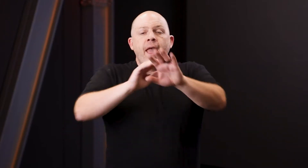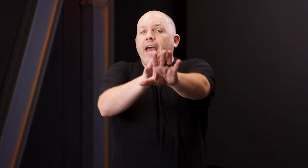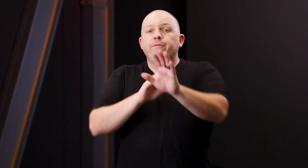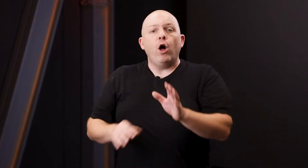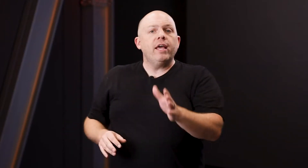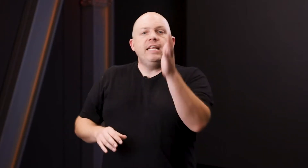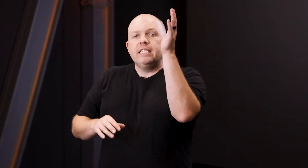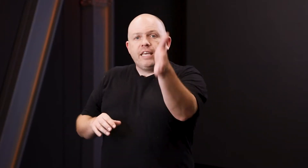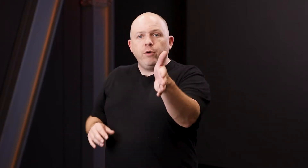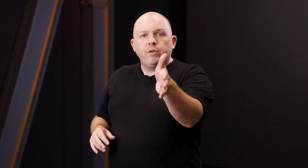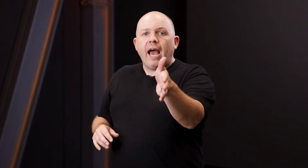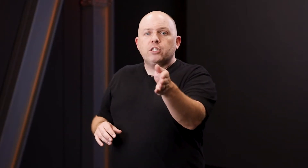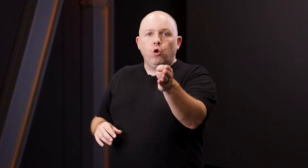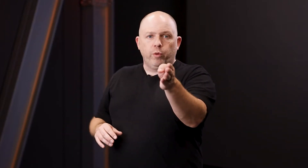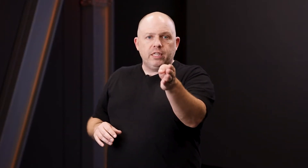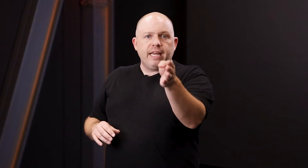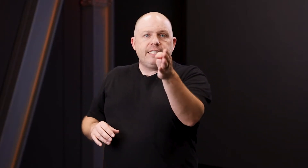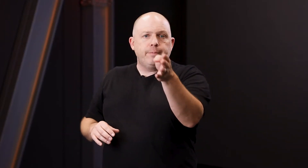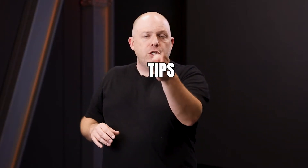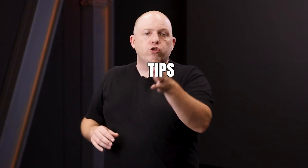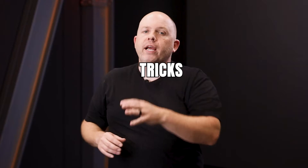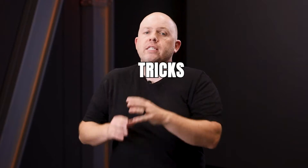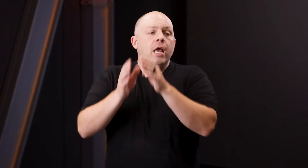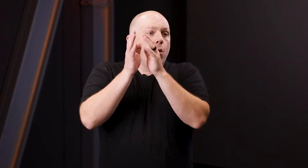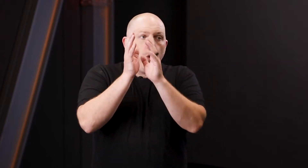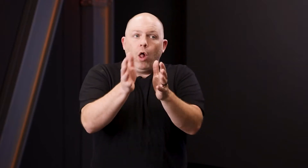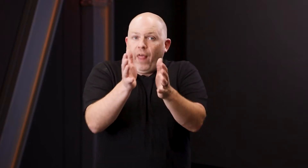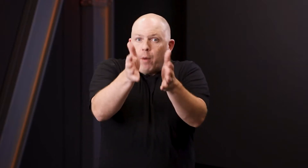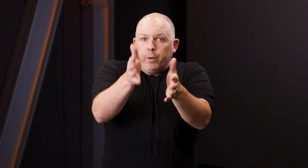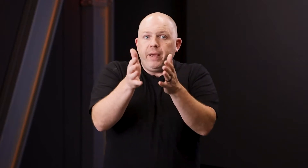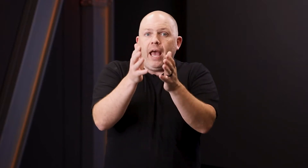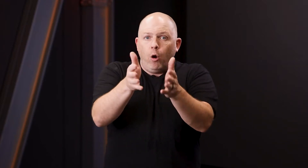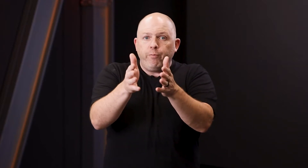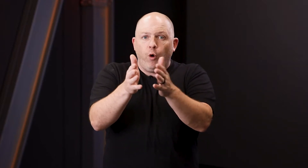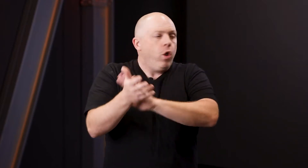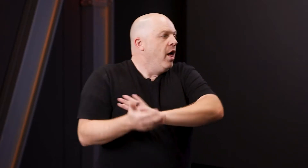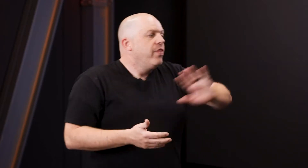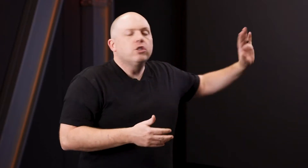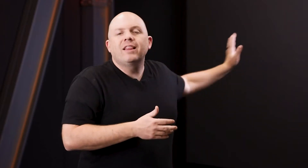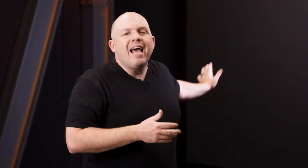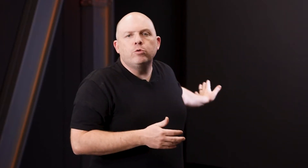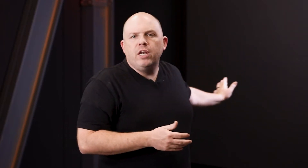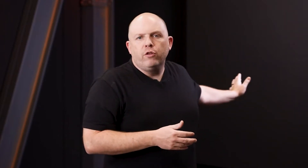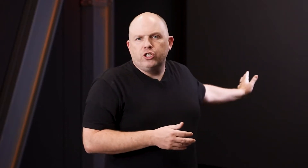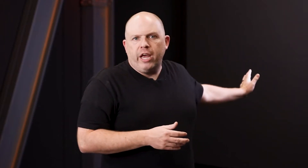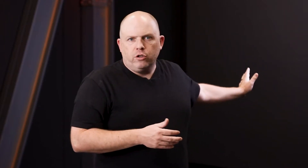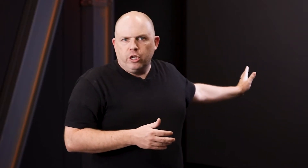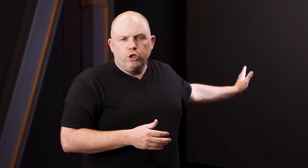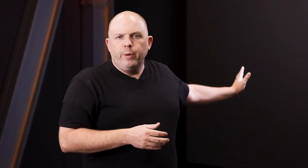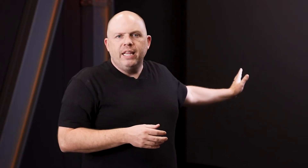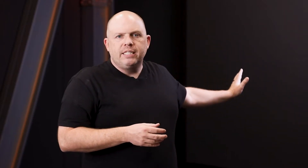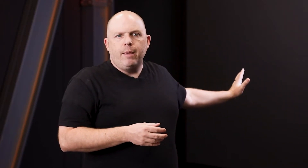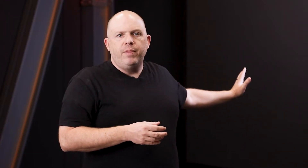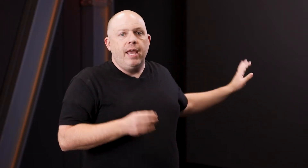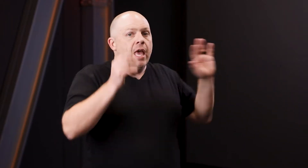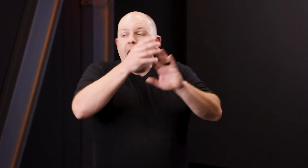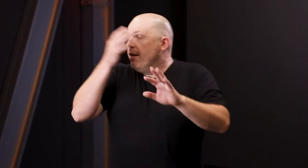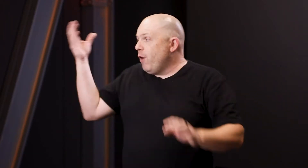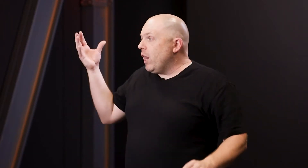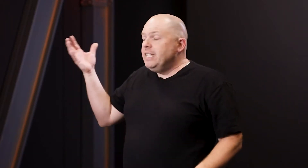And if all I did is give you tactical real estate tips and tricks, well, that would be helpful. There's a thousand other channels that are doing the same thing. If all I